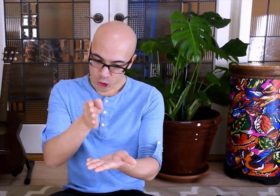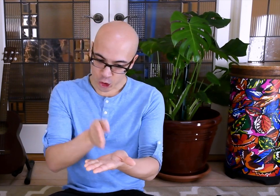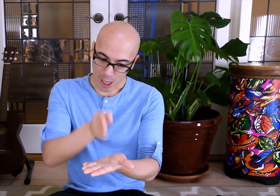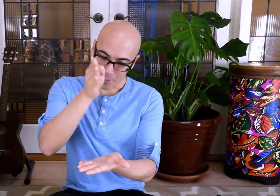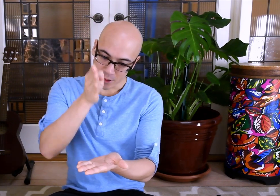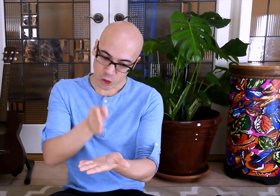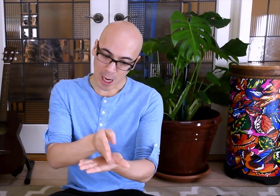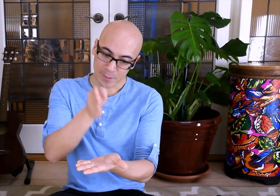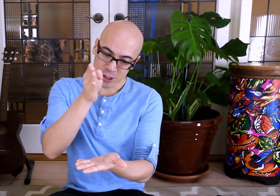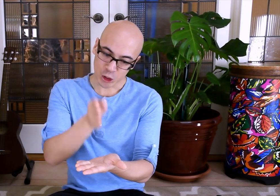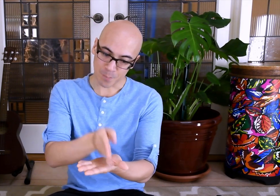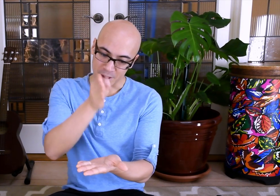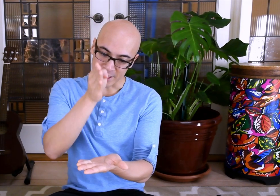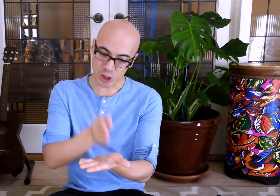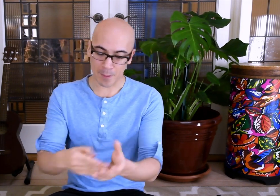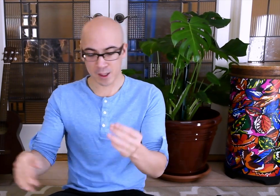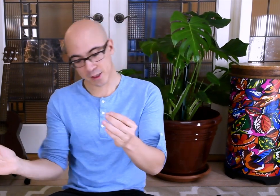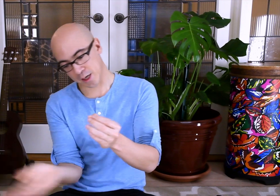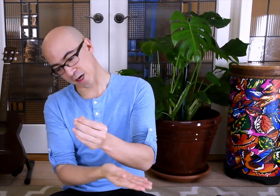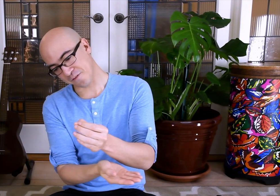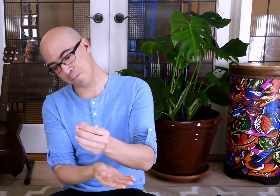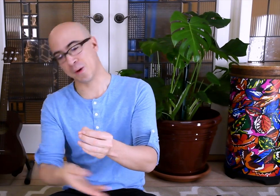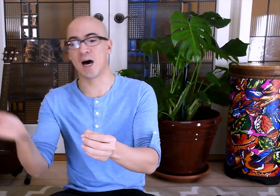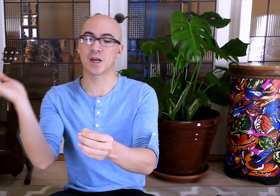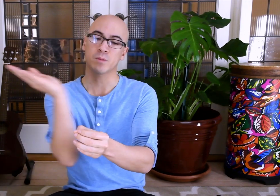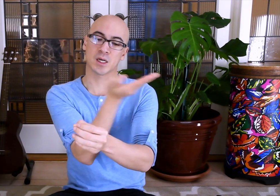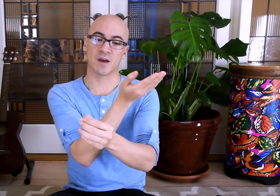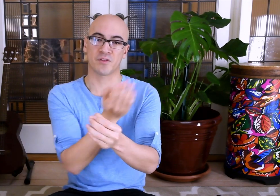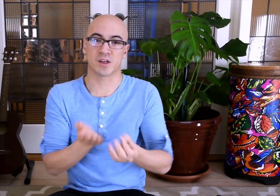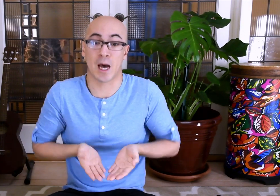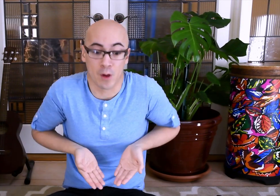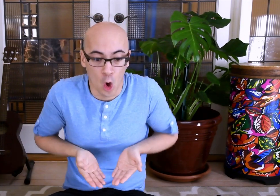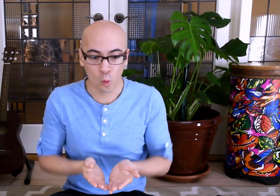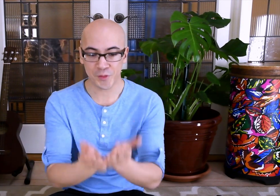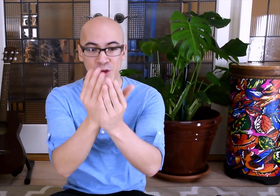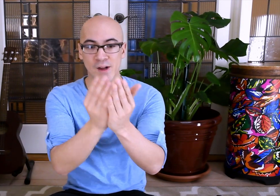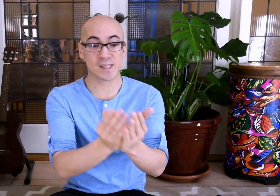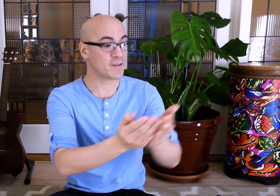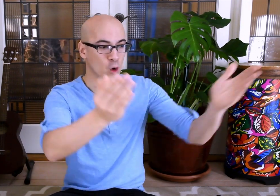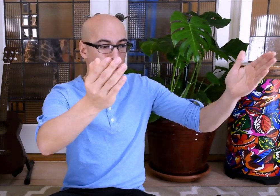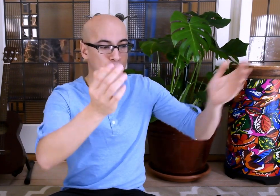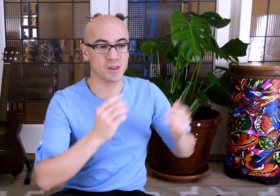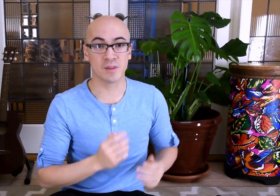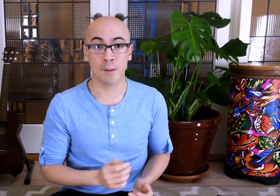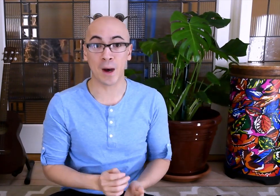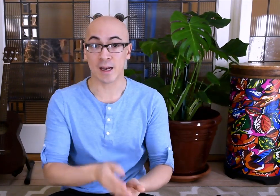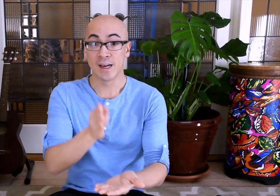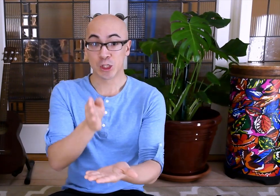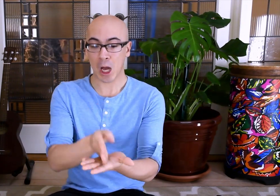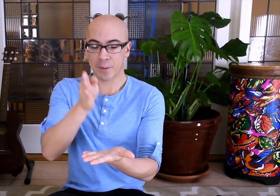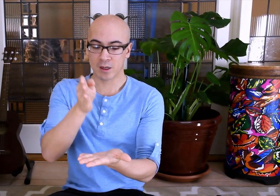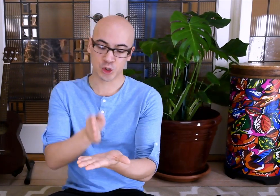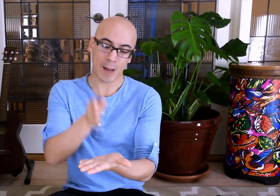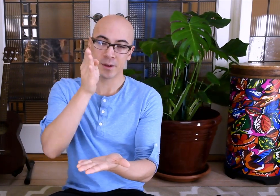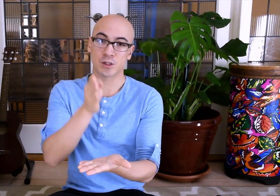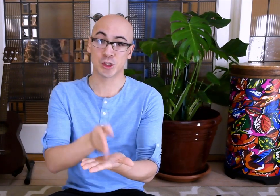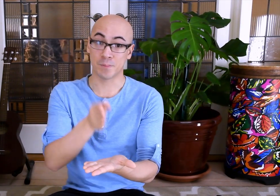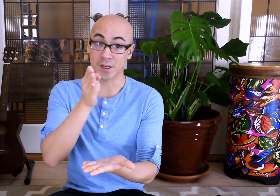Chop, chop, shippity chop. Chop, cut off the bottom, cut off the top. What there is left, we'll put in the pot. Chop, chop, shippity